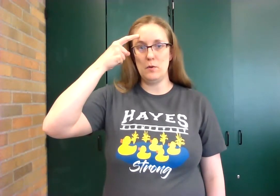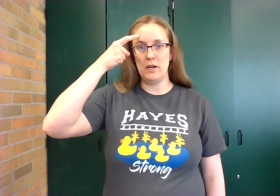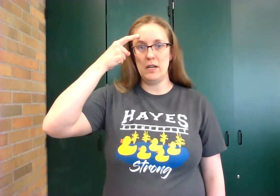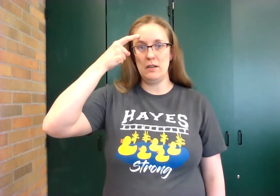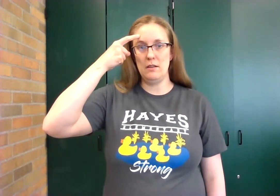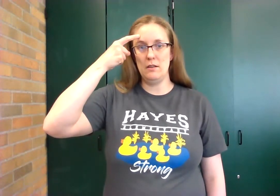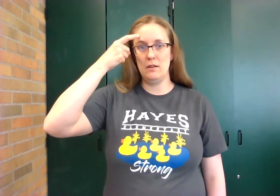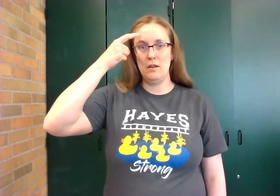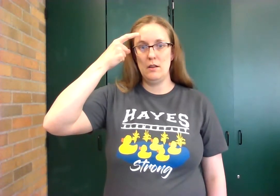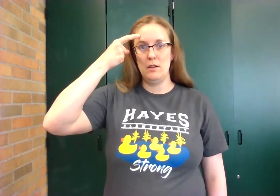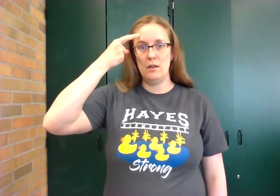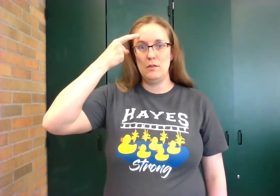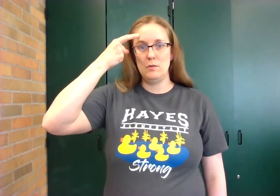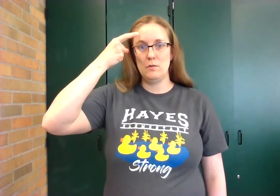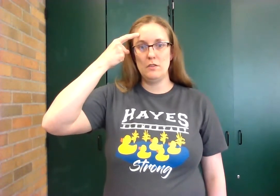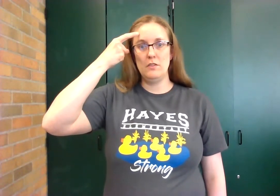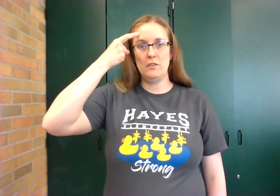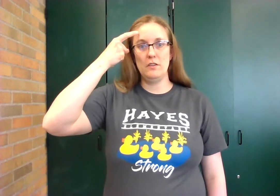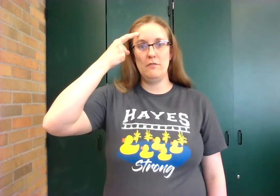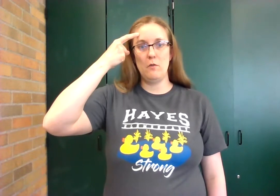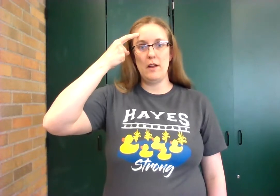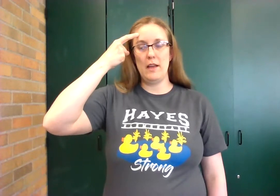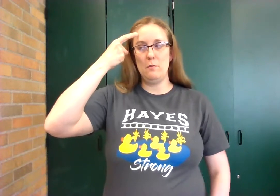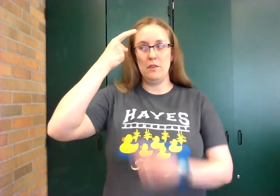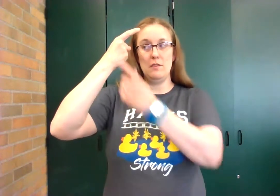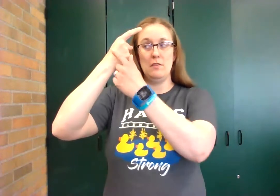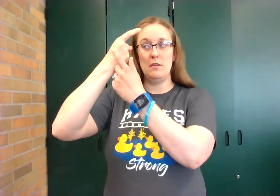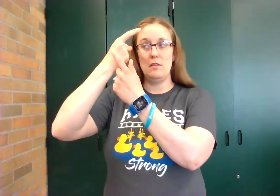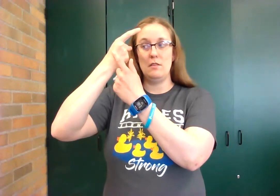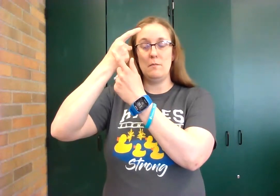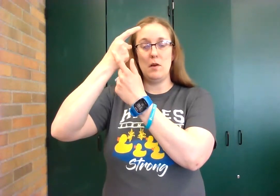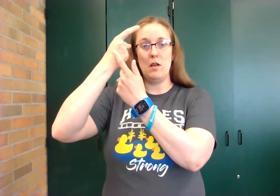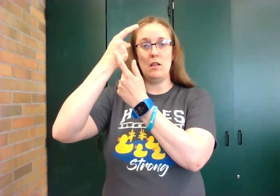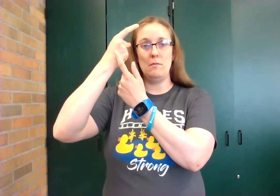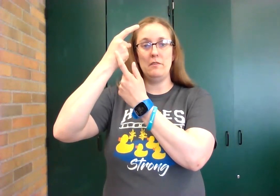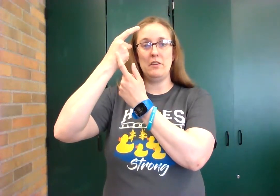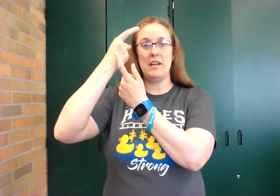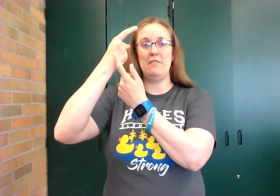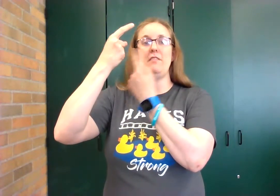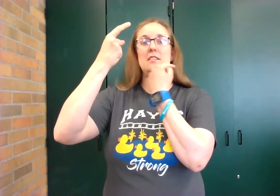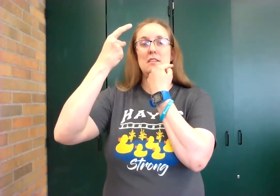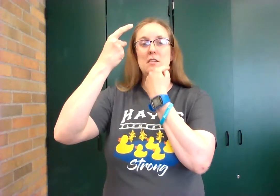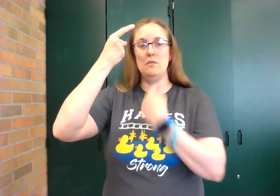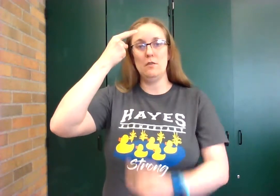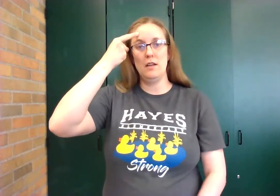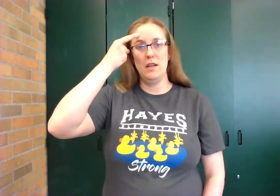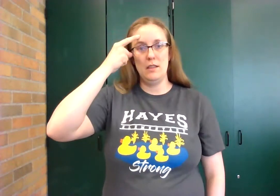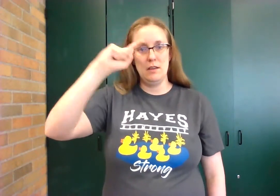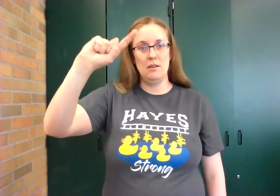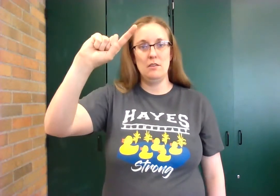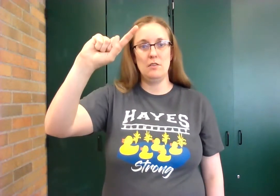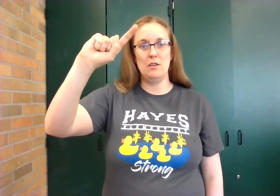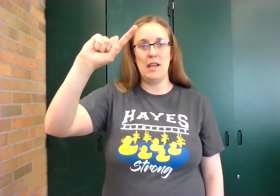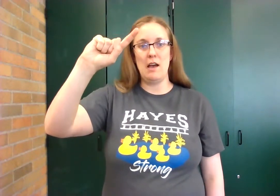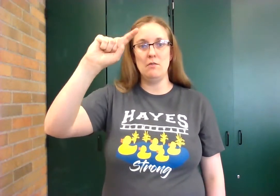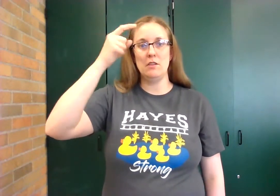pointing towards your forehead with the palm of your hand facing you and then turn it out